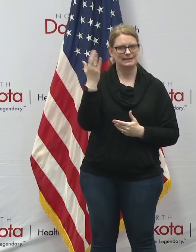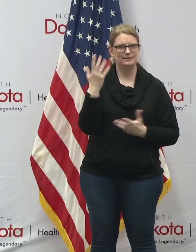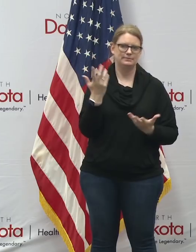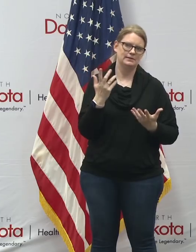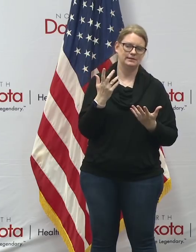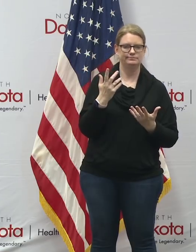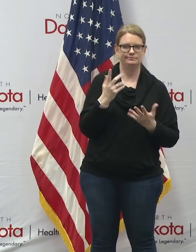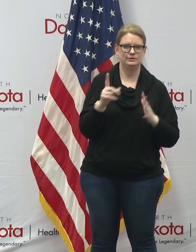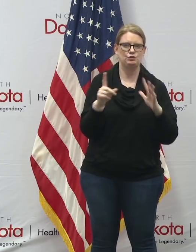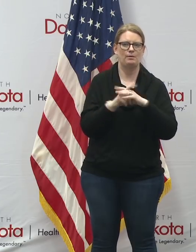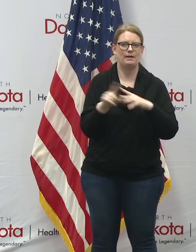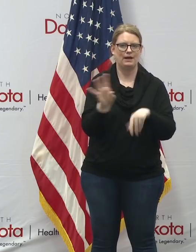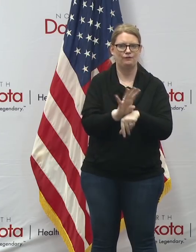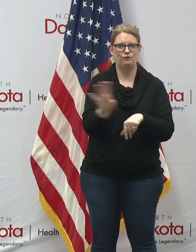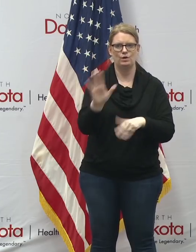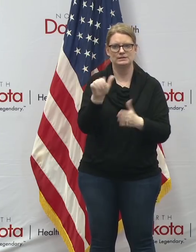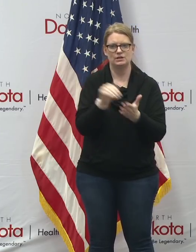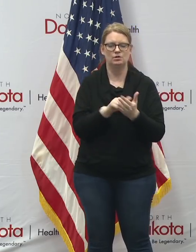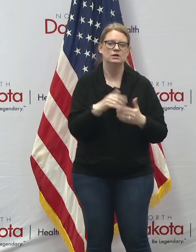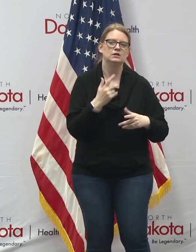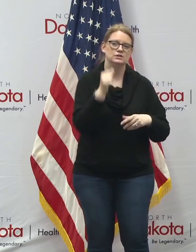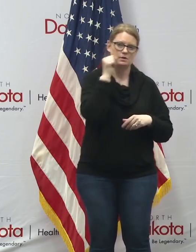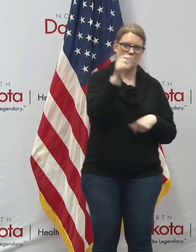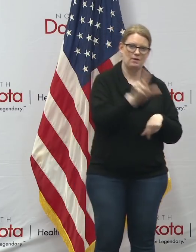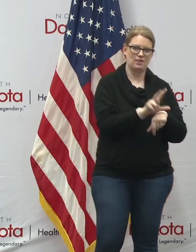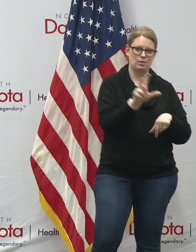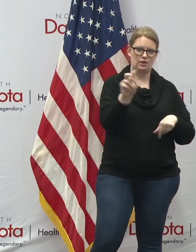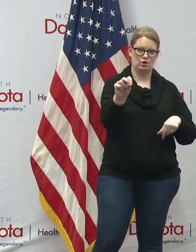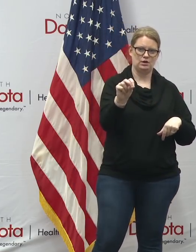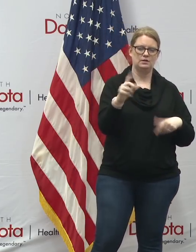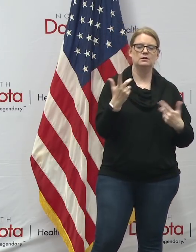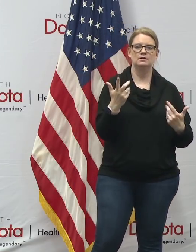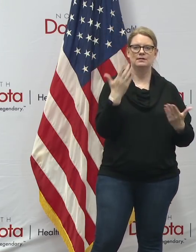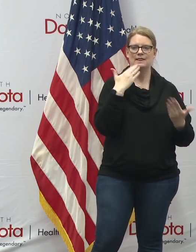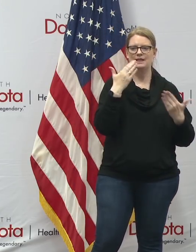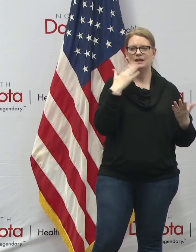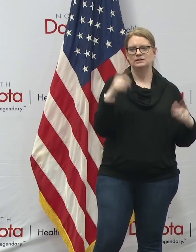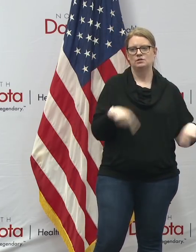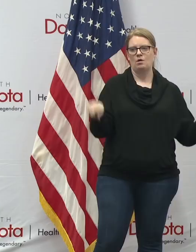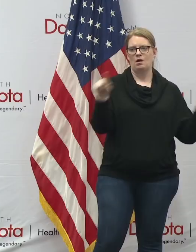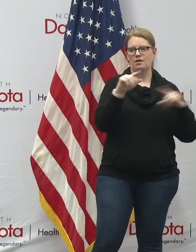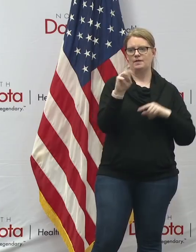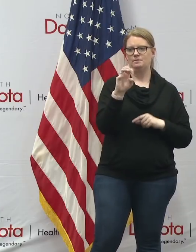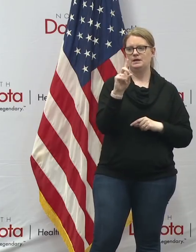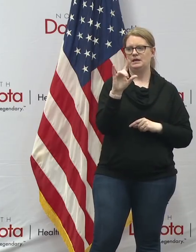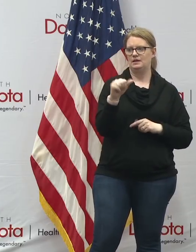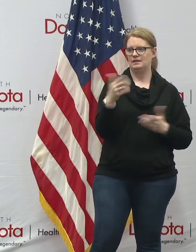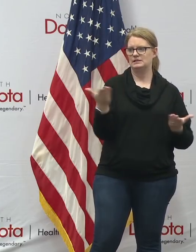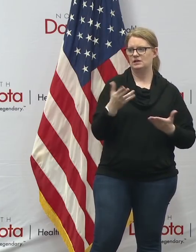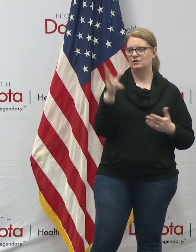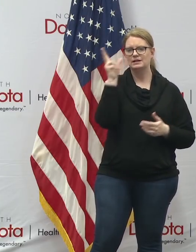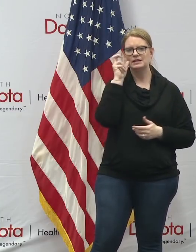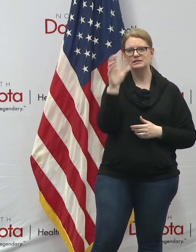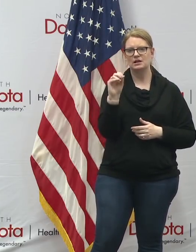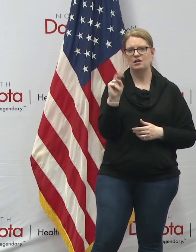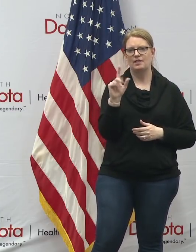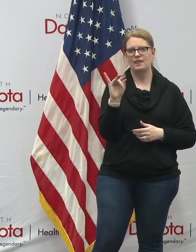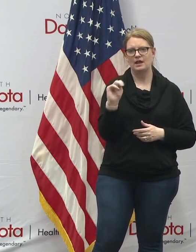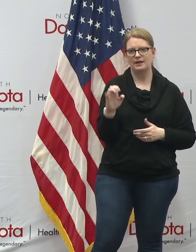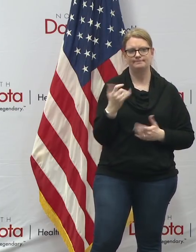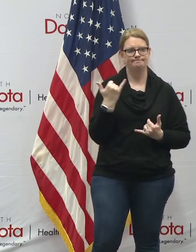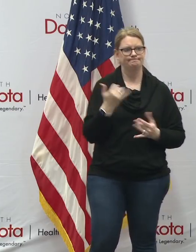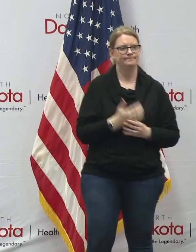central time so 3 30 p.m tomorrow tune in tomorrow and again thanks to all the media that's here and listening online but we'll open for questions